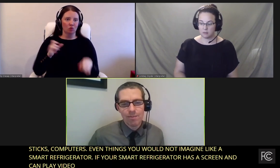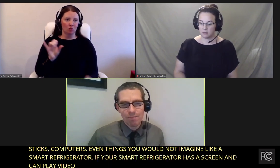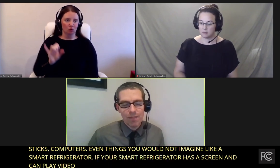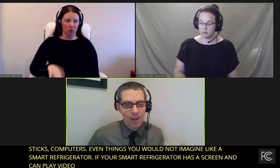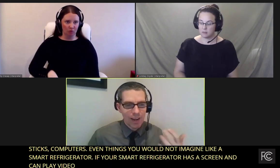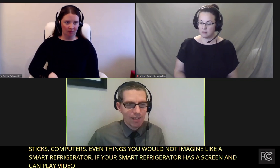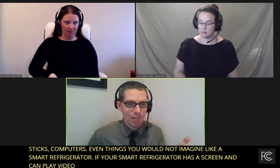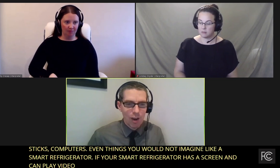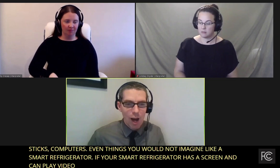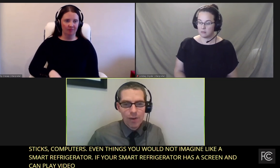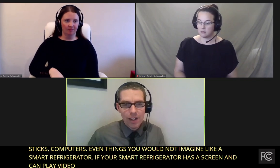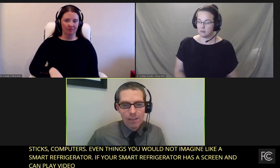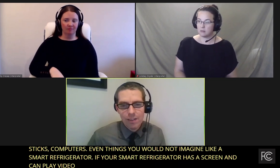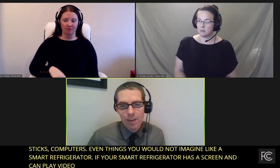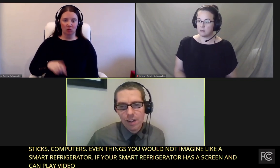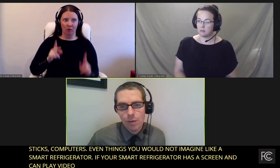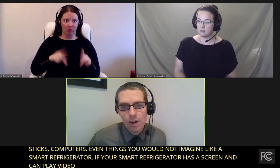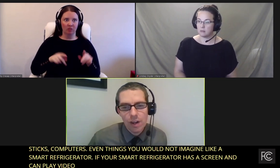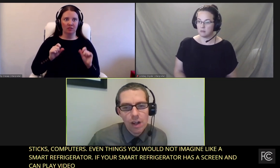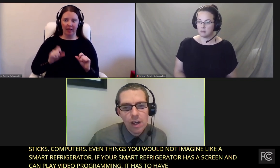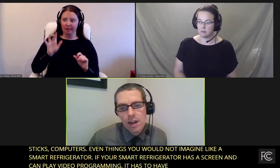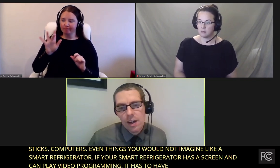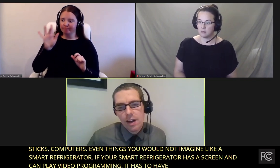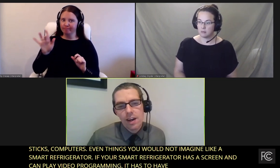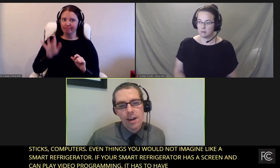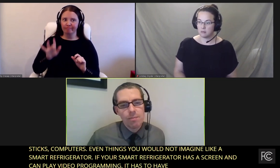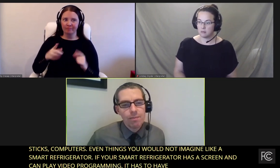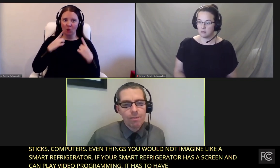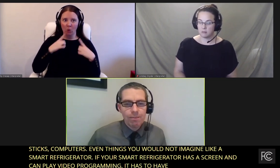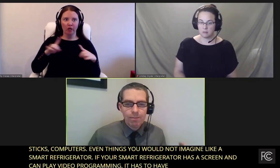that you can operate it, so that it can work.